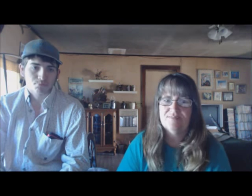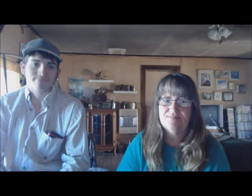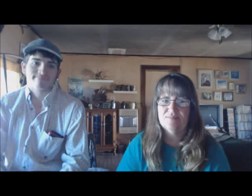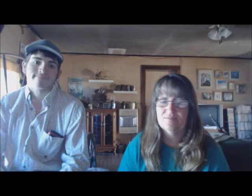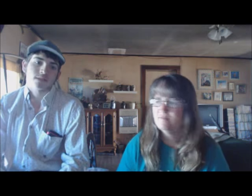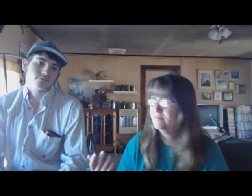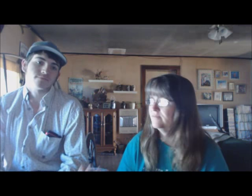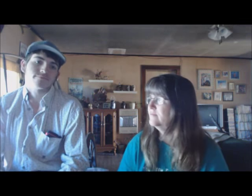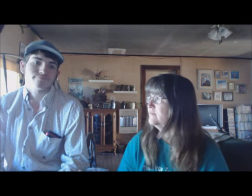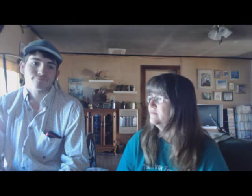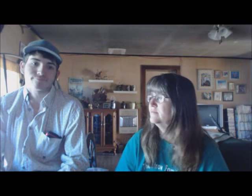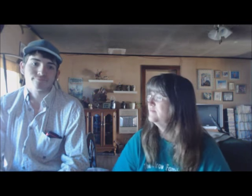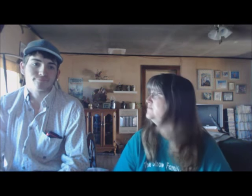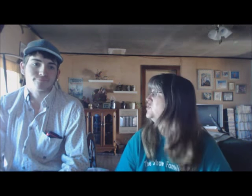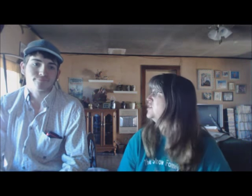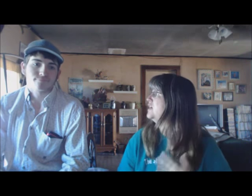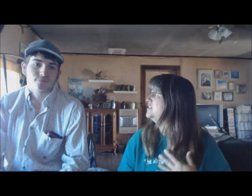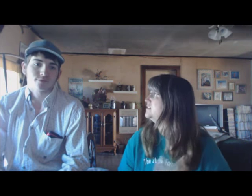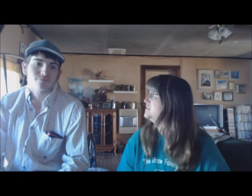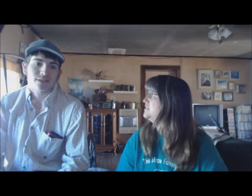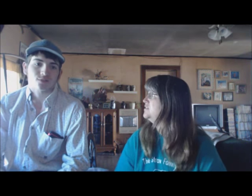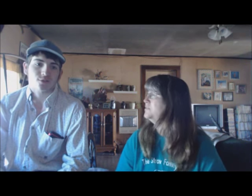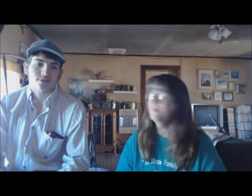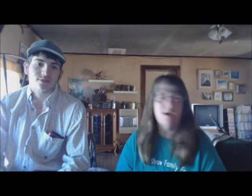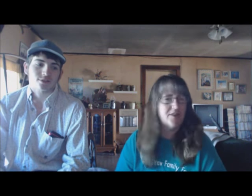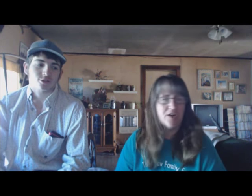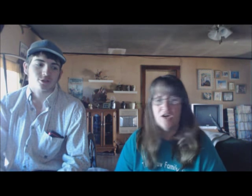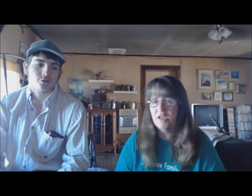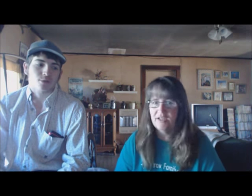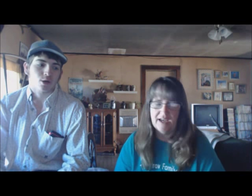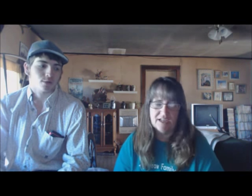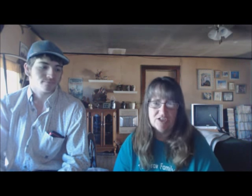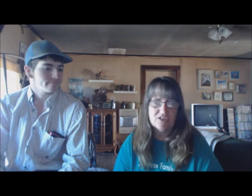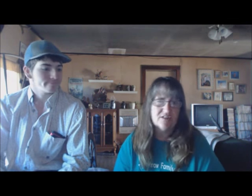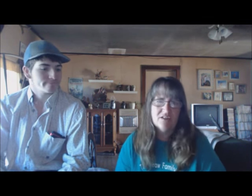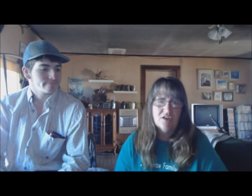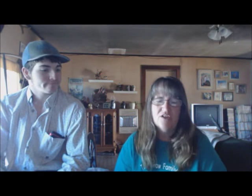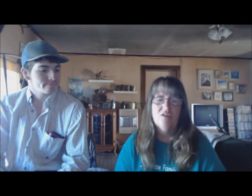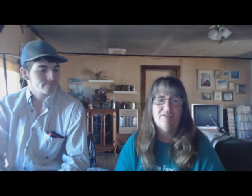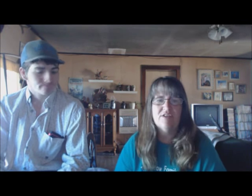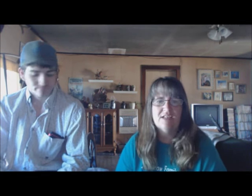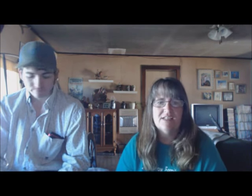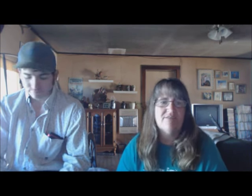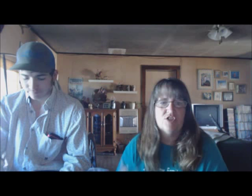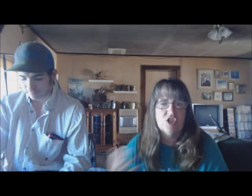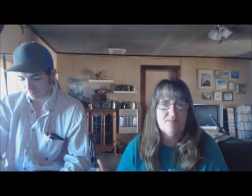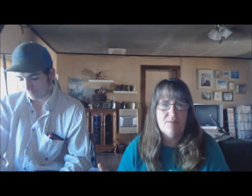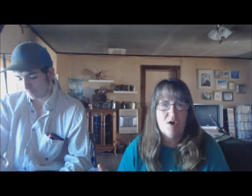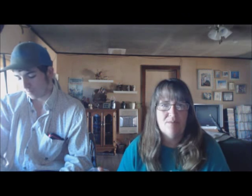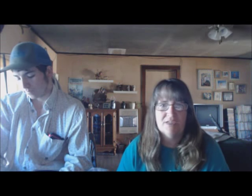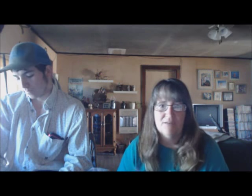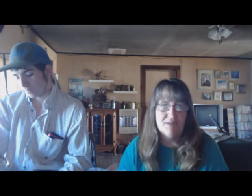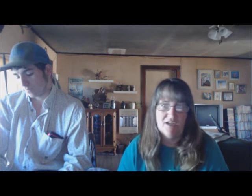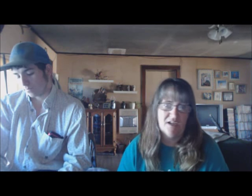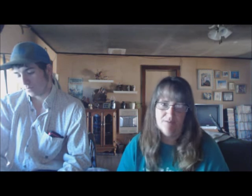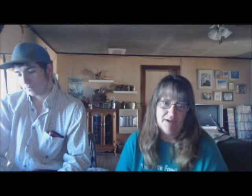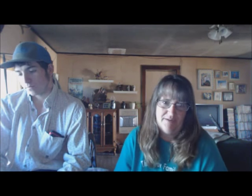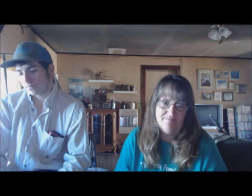cousin, your brother, yeah, just whoever. It doesn't have to just be moms. It can be anybody.